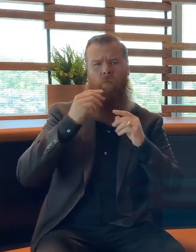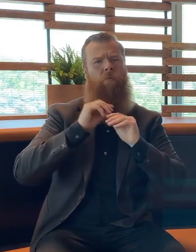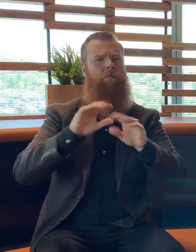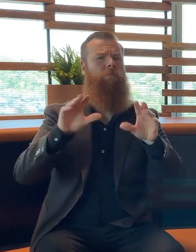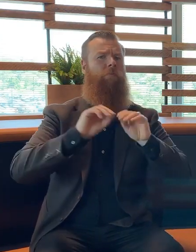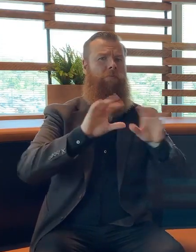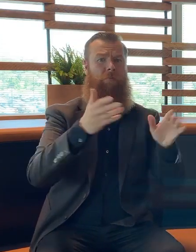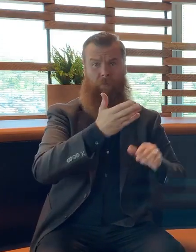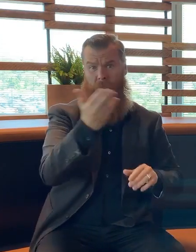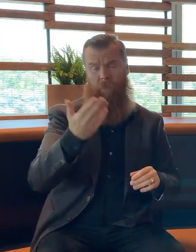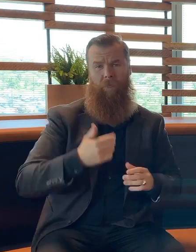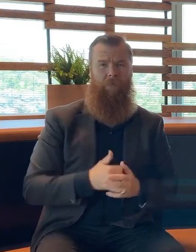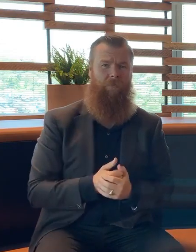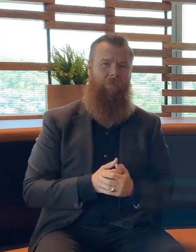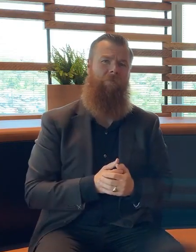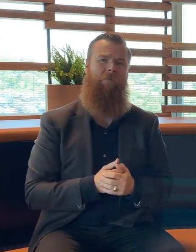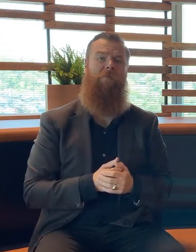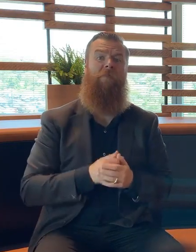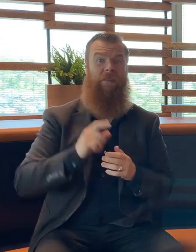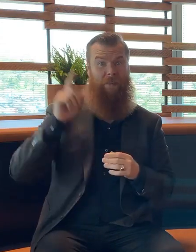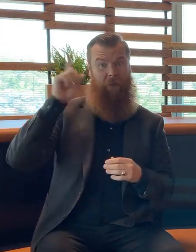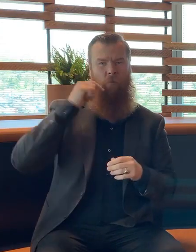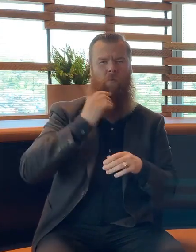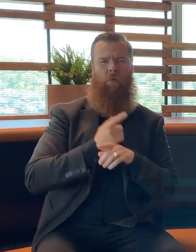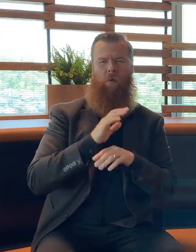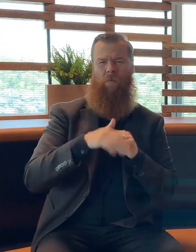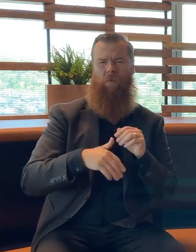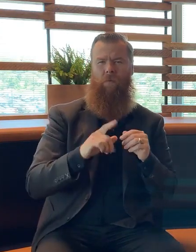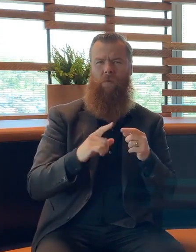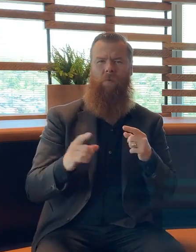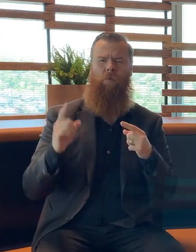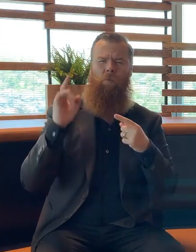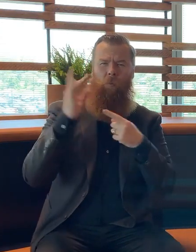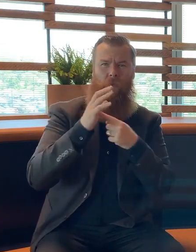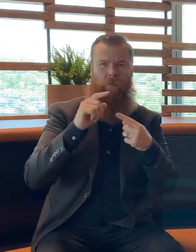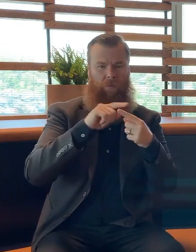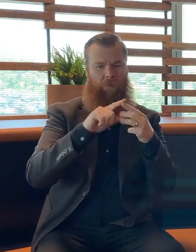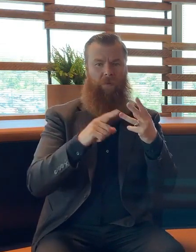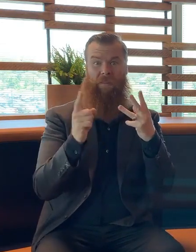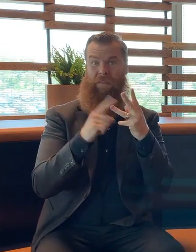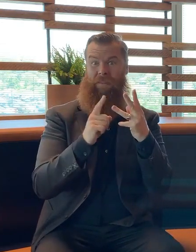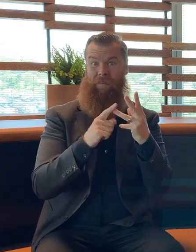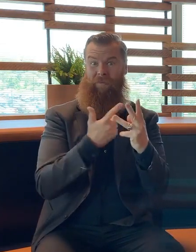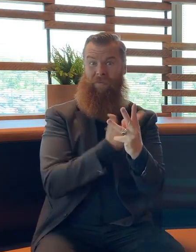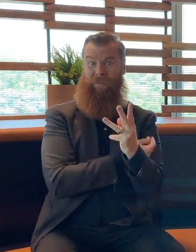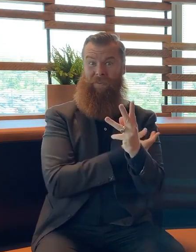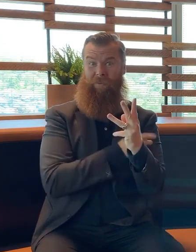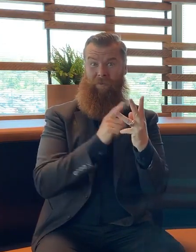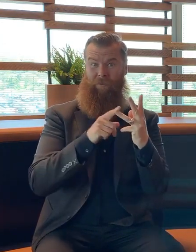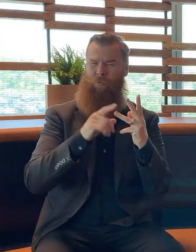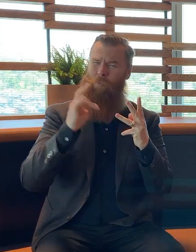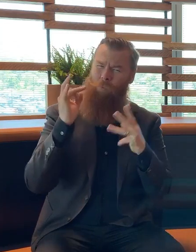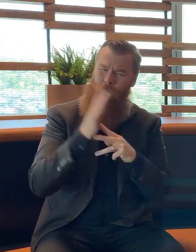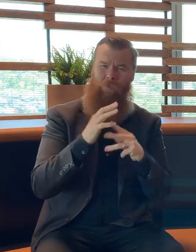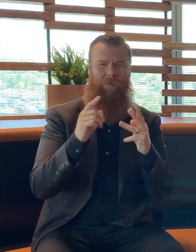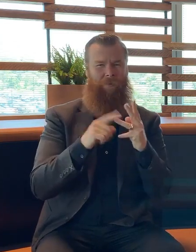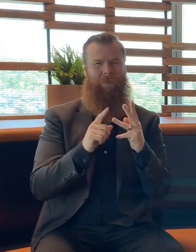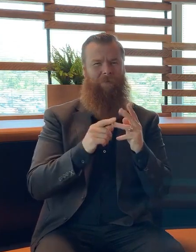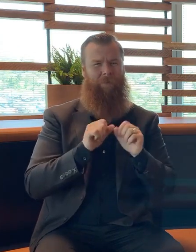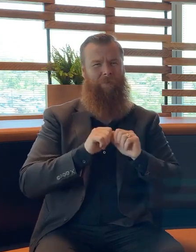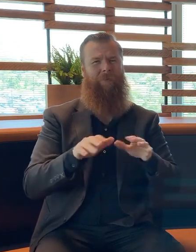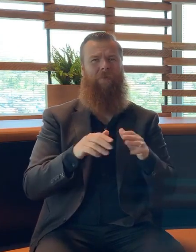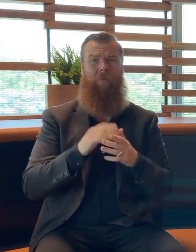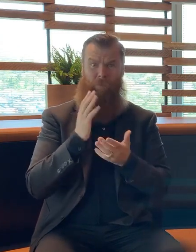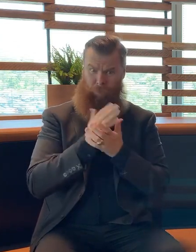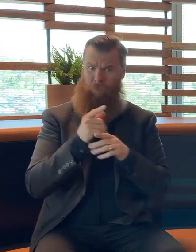importance of the booster program. So we've had an amazing success here in Australia looking at the numbers of people